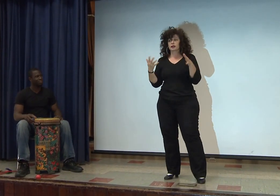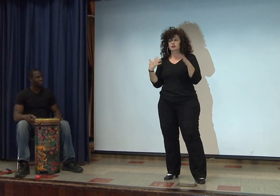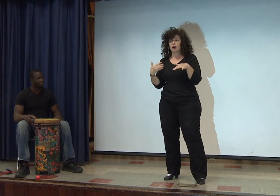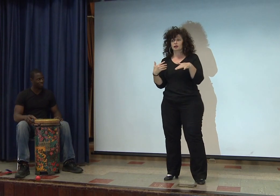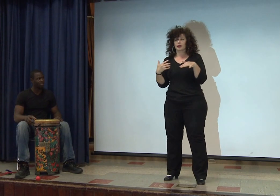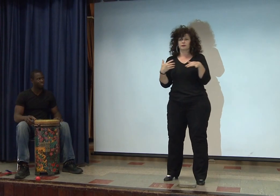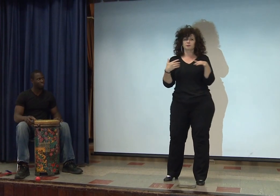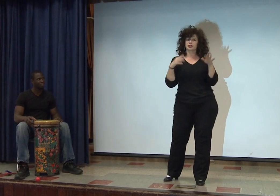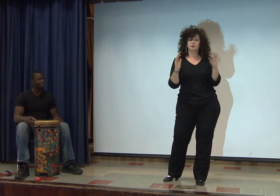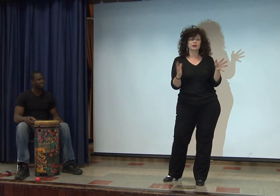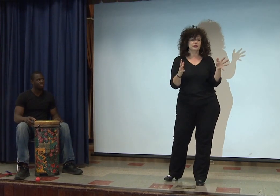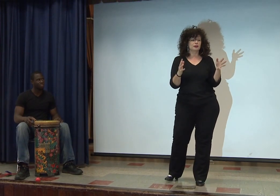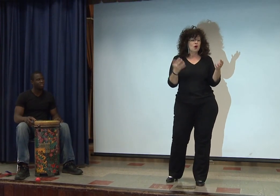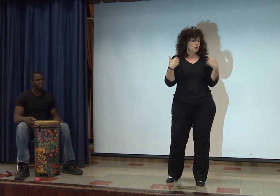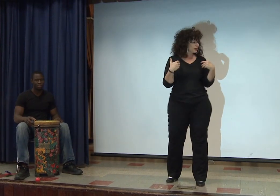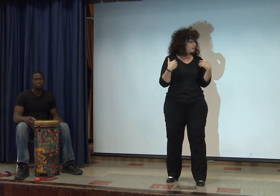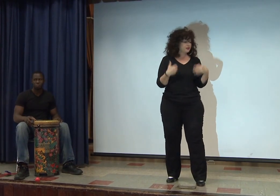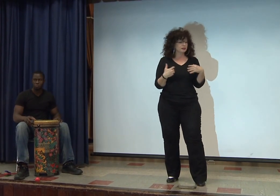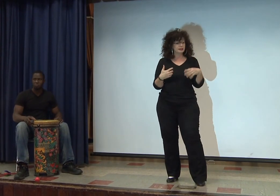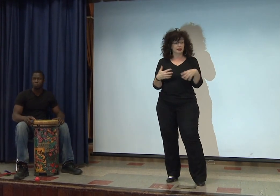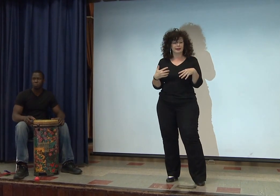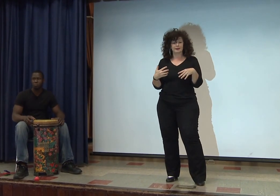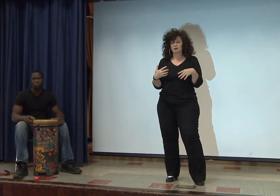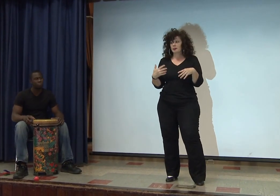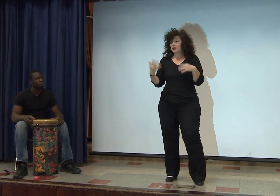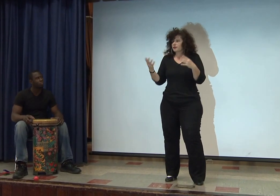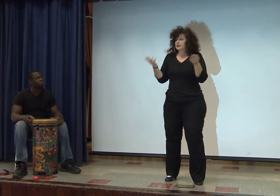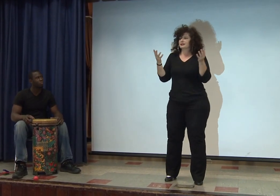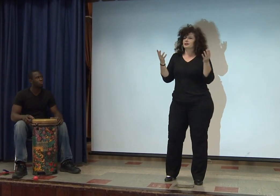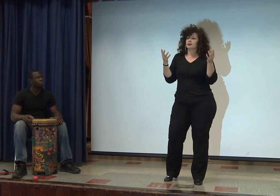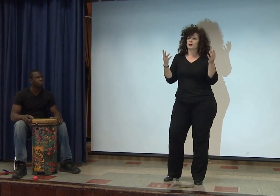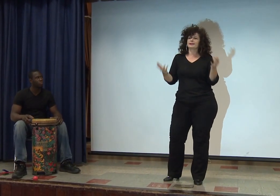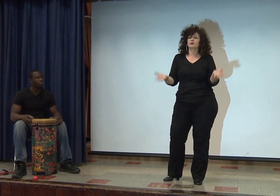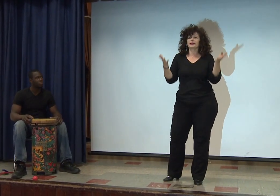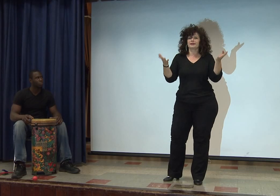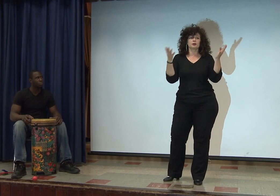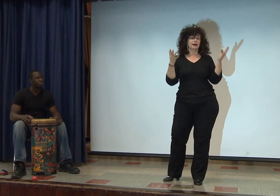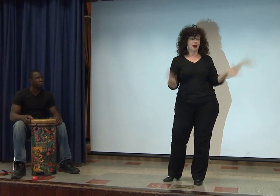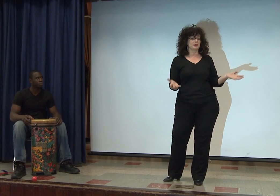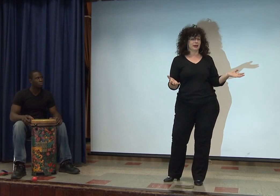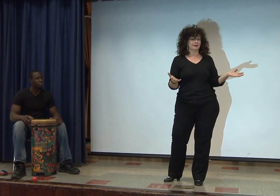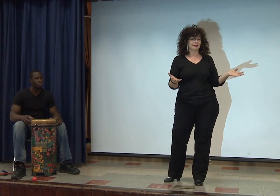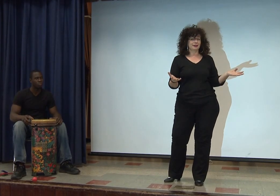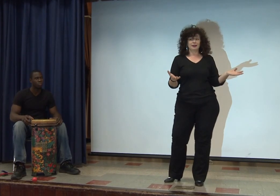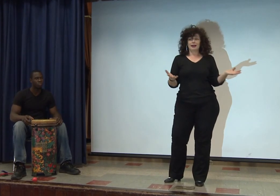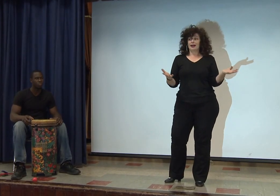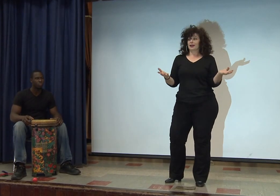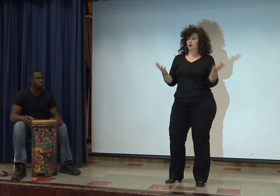We're going to talk about, just briefly, what it feels like. For instance, when someone gives you a compliment. Okay?